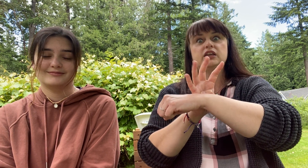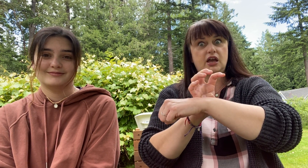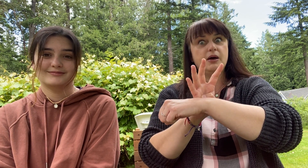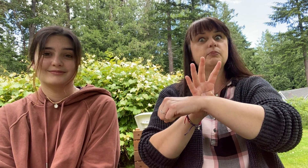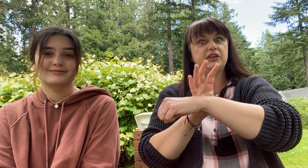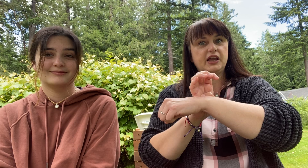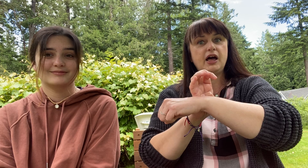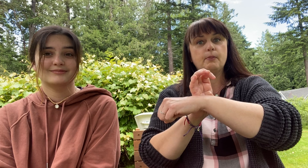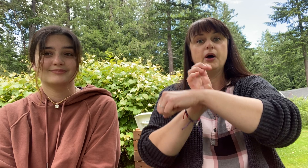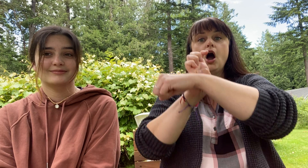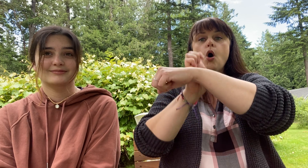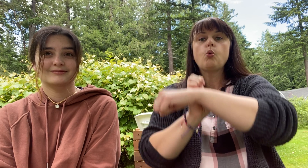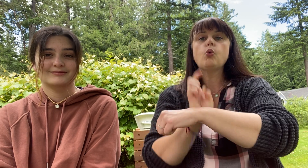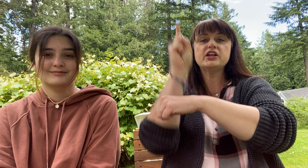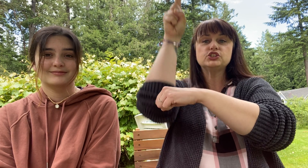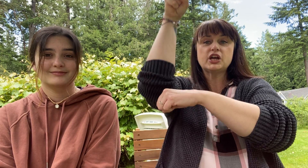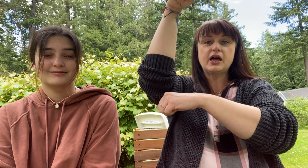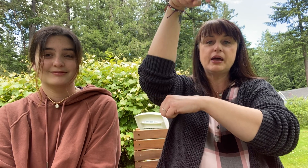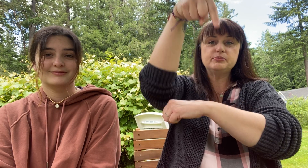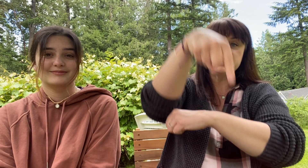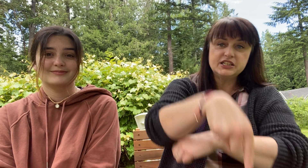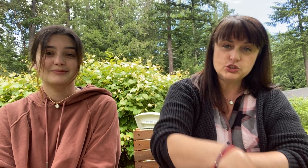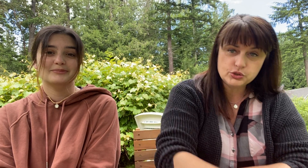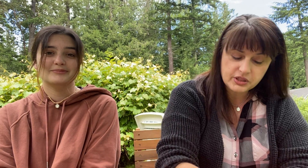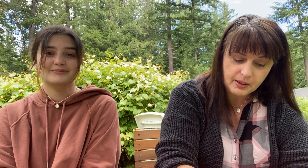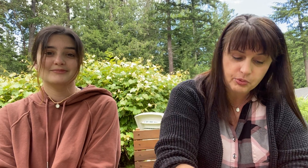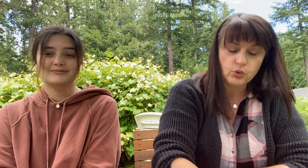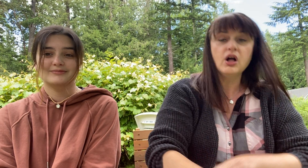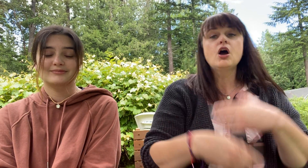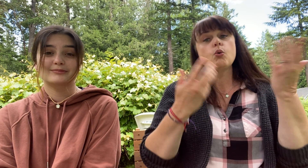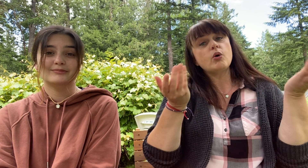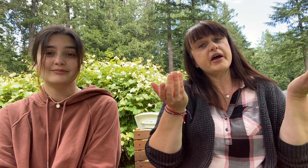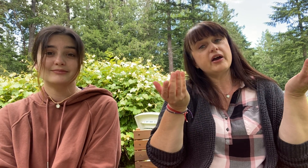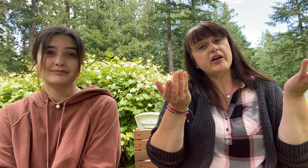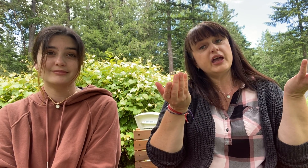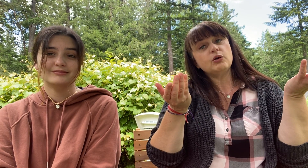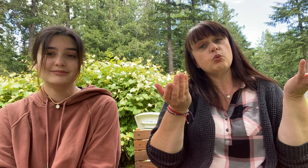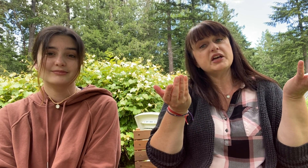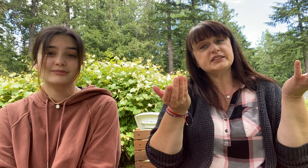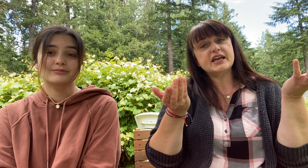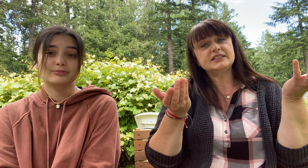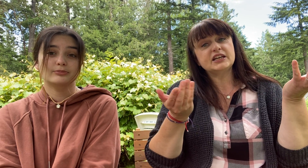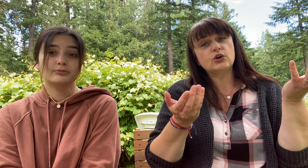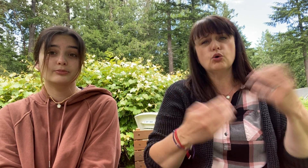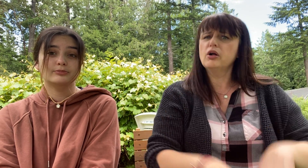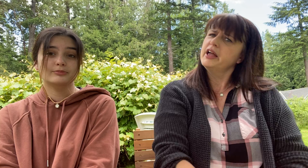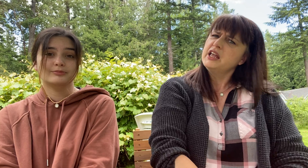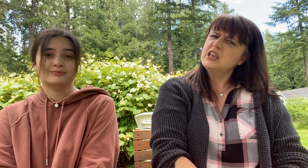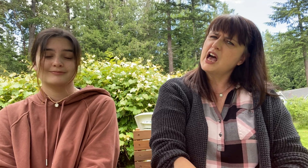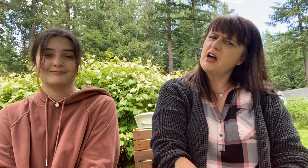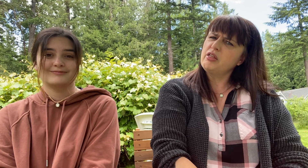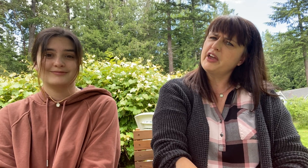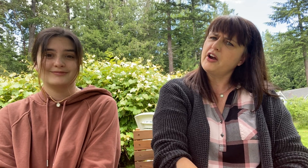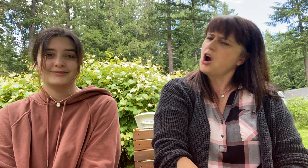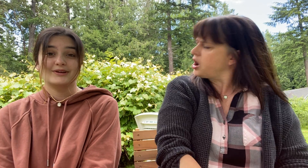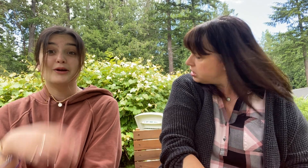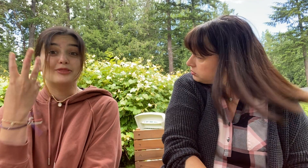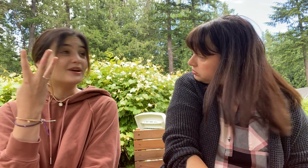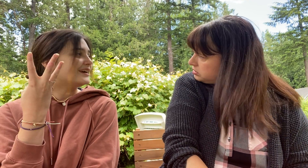Yum, yum. One jumped into the pool where it was nice and cool. Now there are three